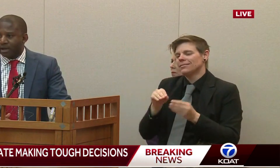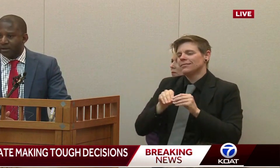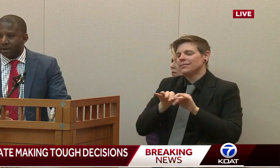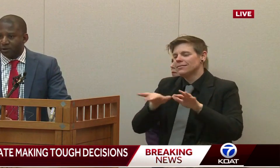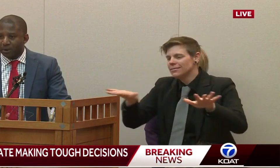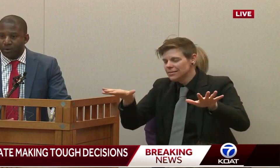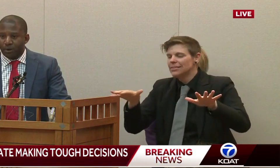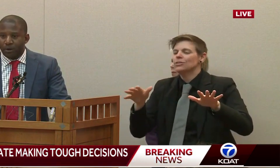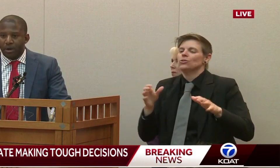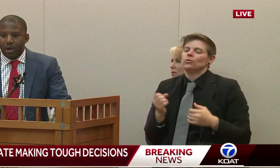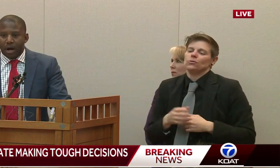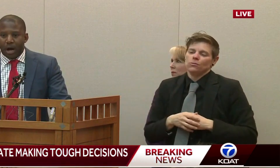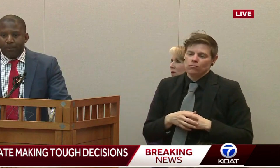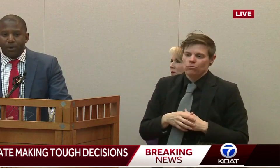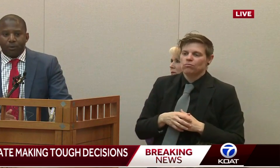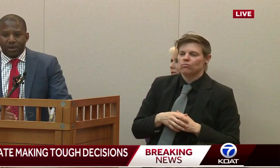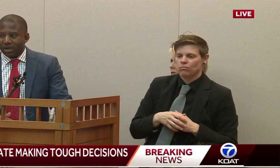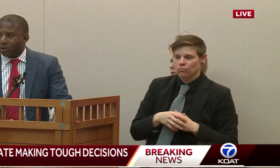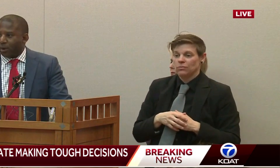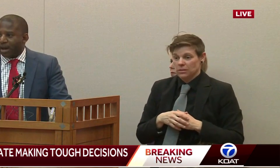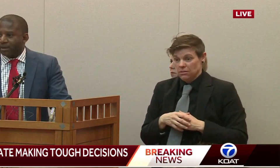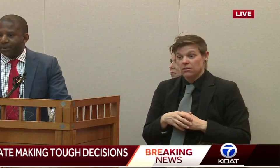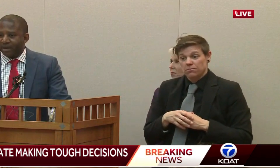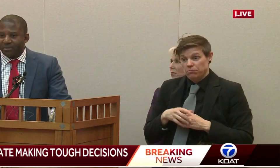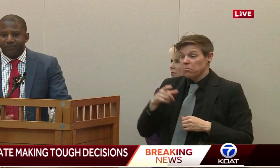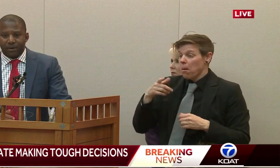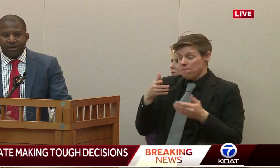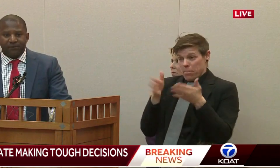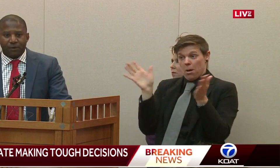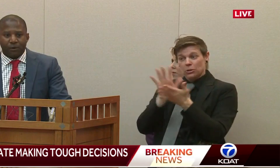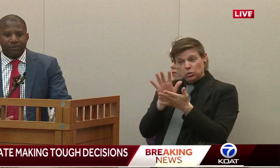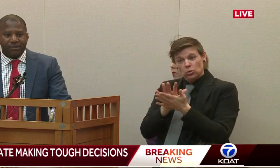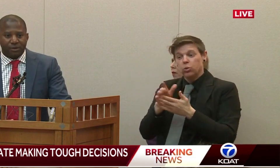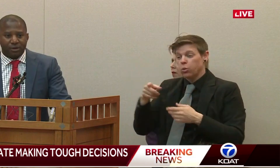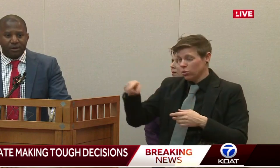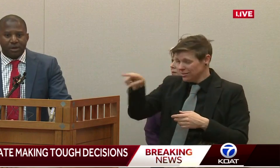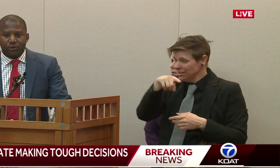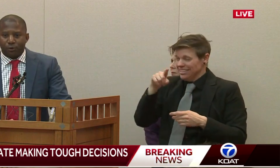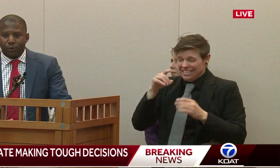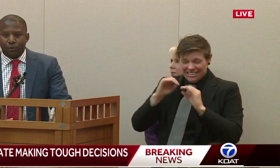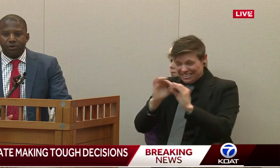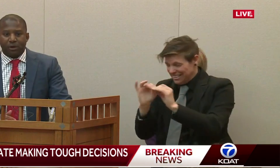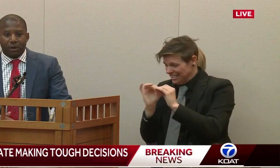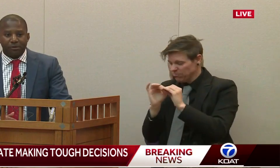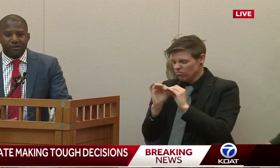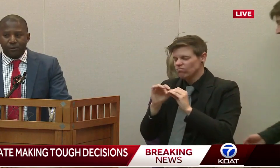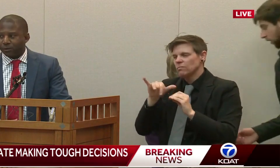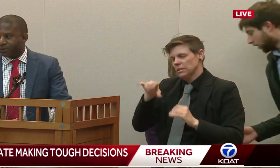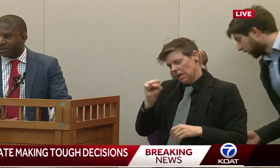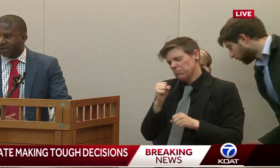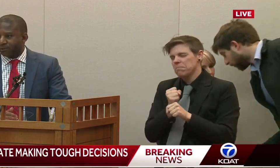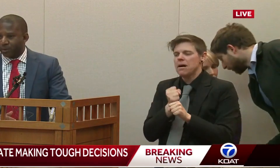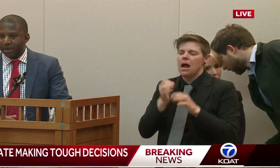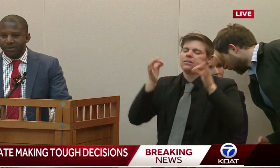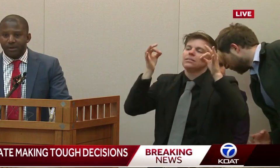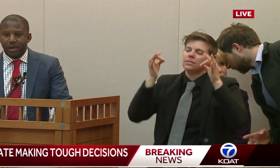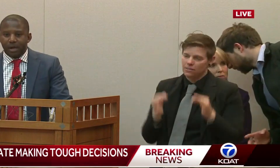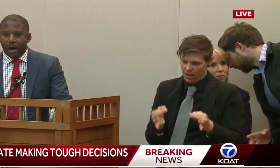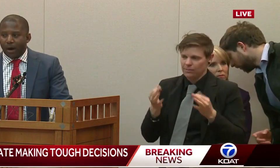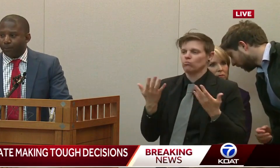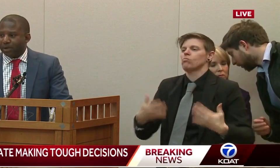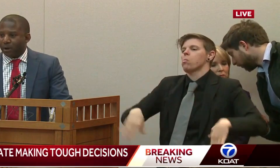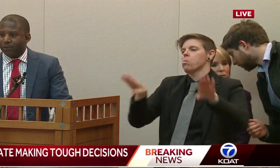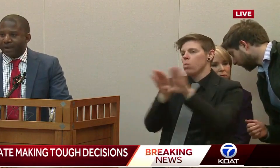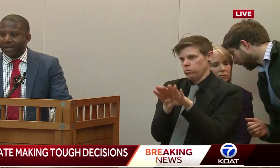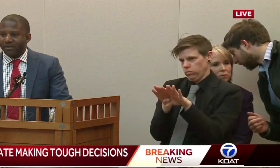on the ground and doing the work, we did go ahead and make the very difficult decision to close the schools for the next three weeks.